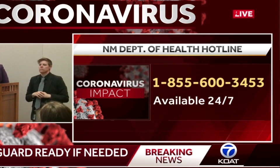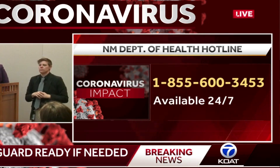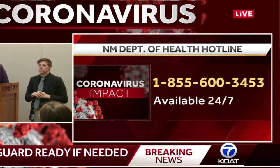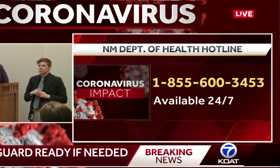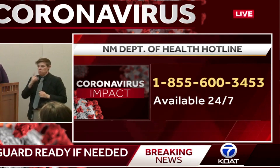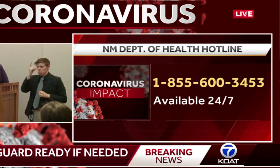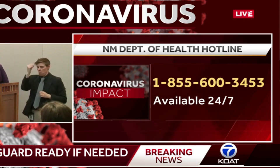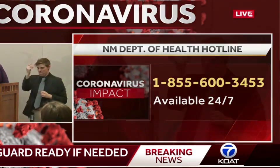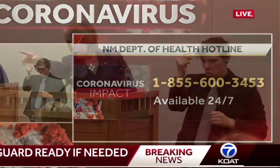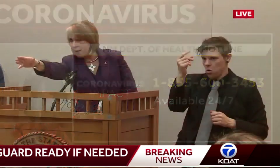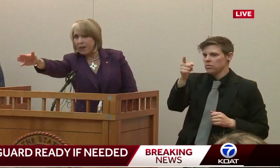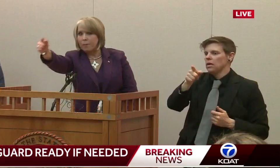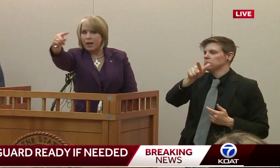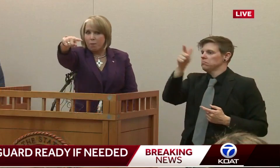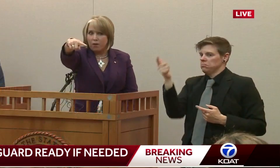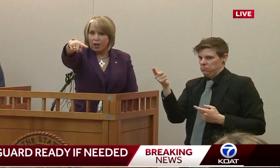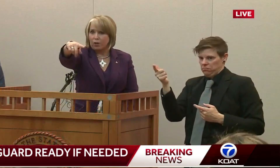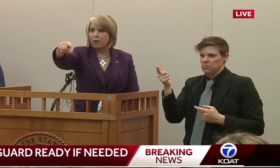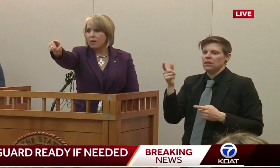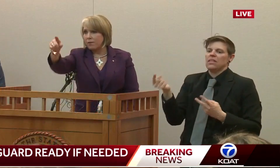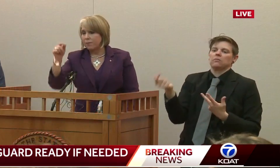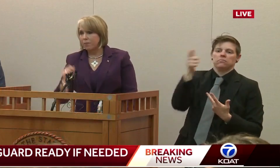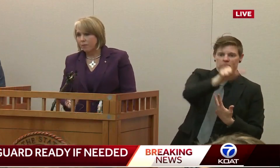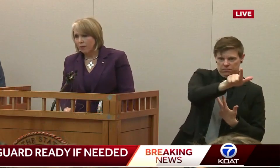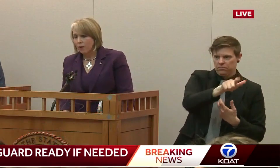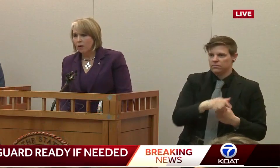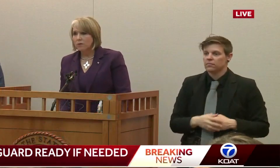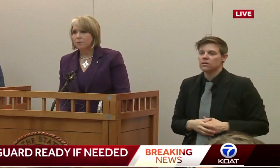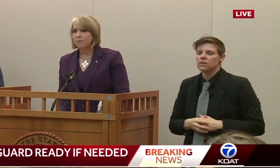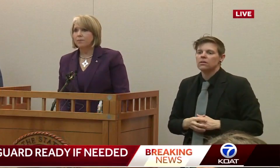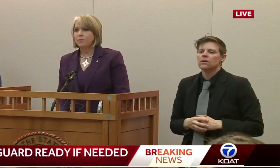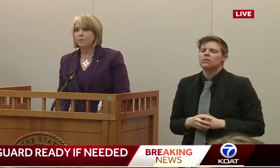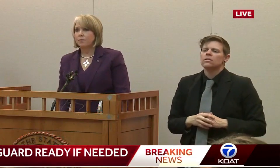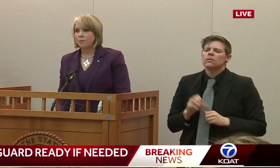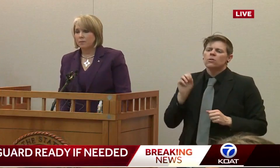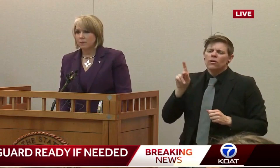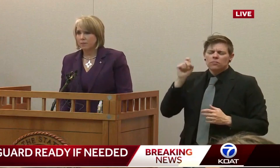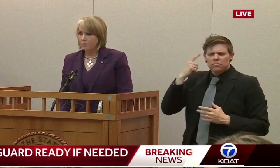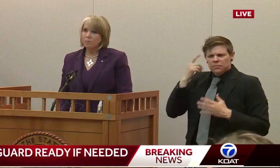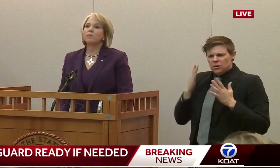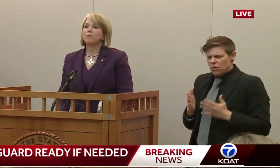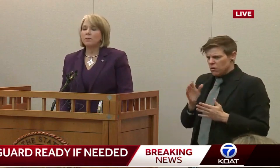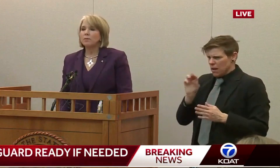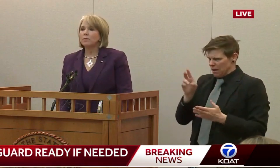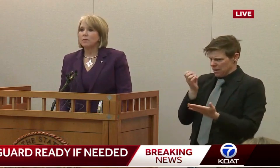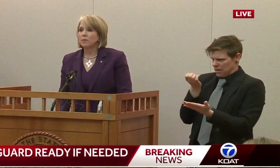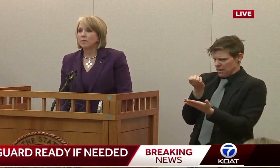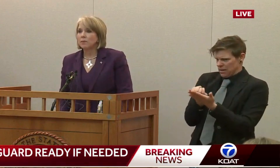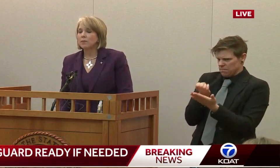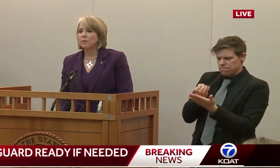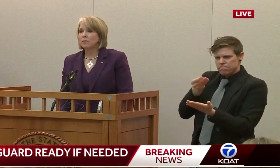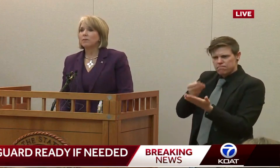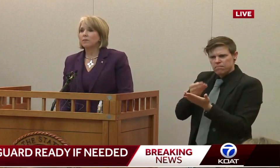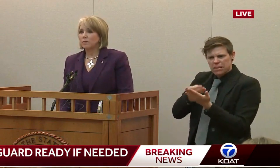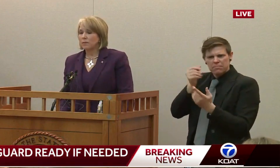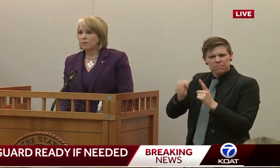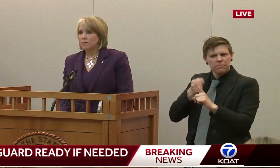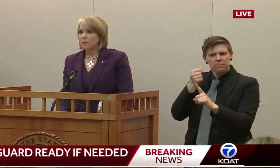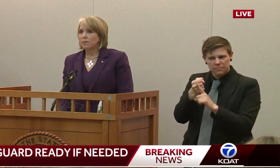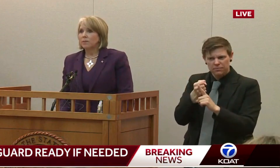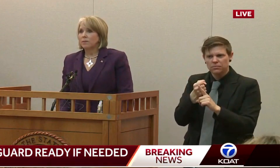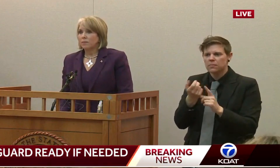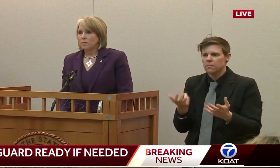one more here. And then I'm going to come over here. Governor, you mentioned the economic impact, the inevitable economic impact